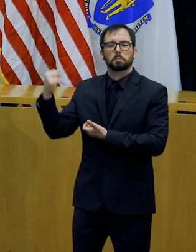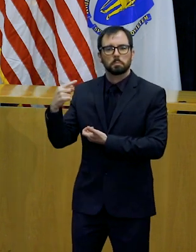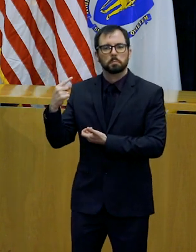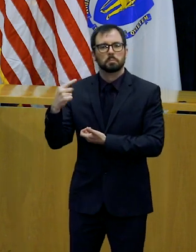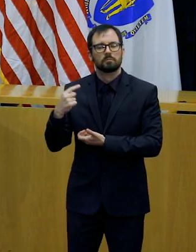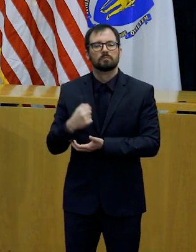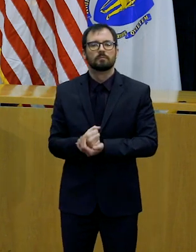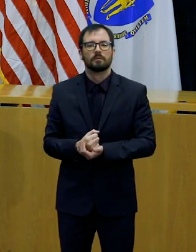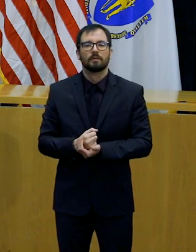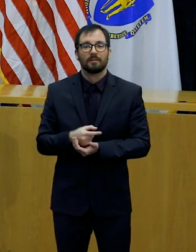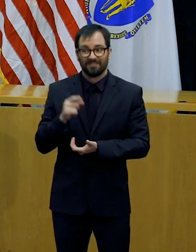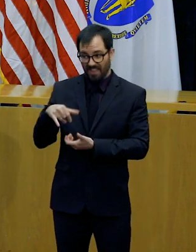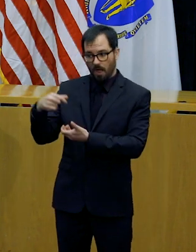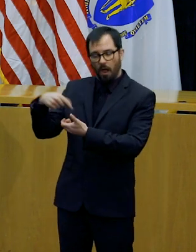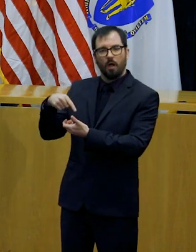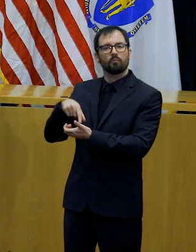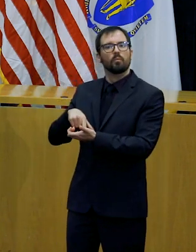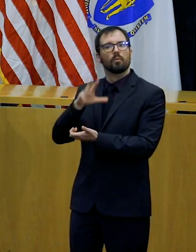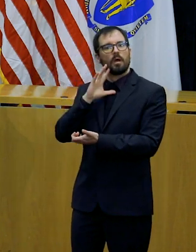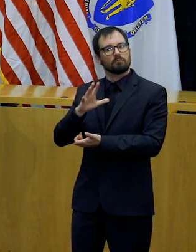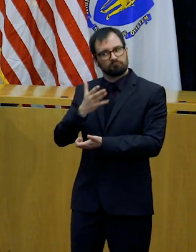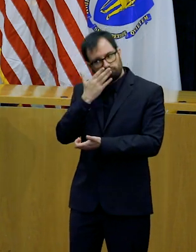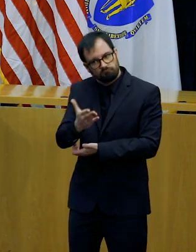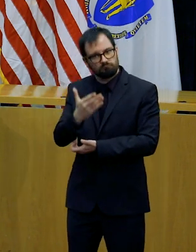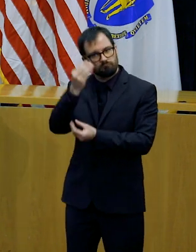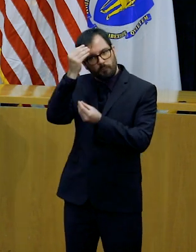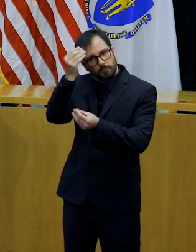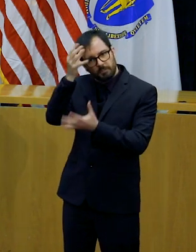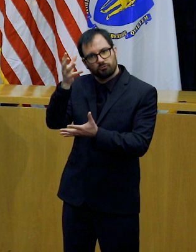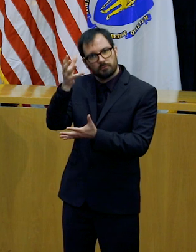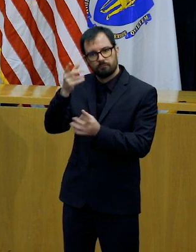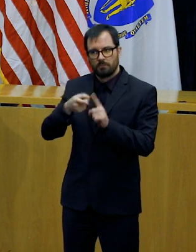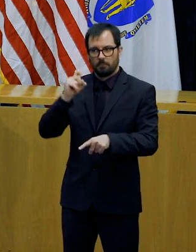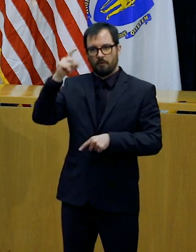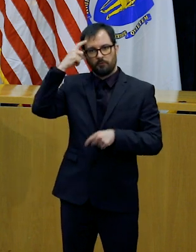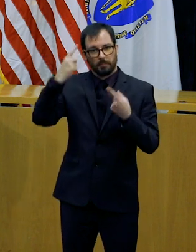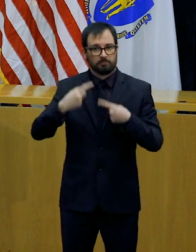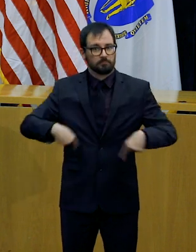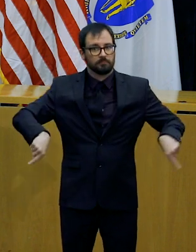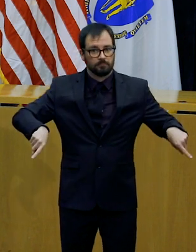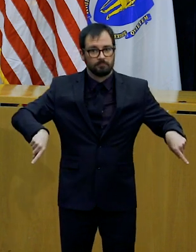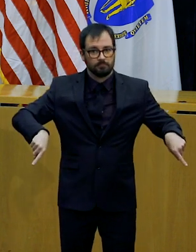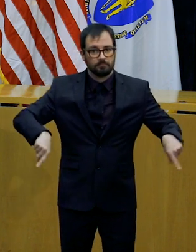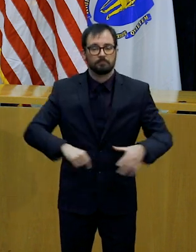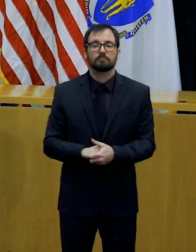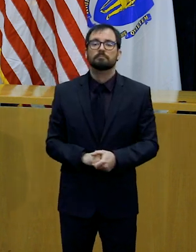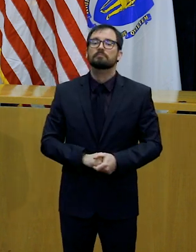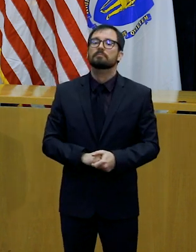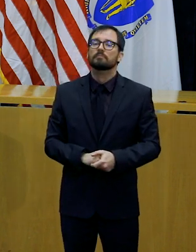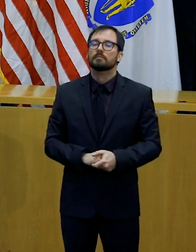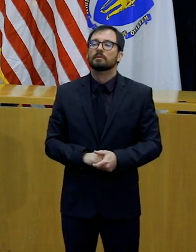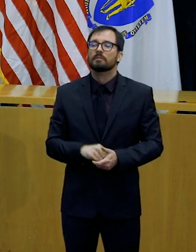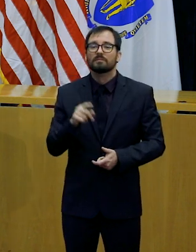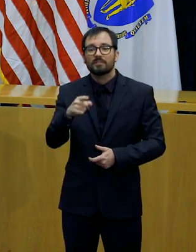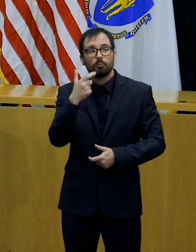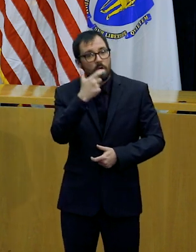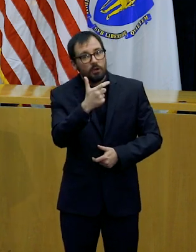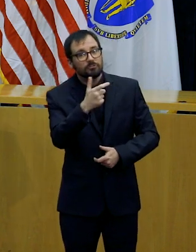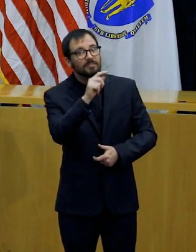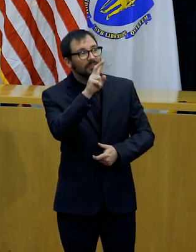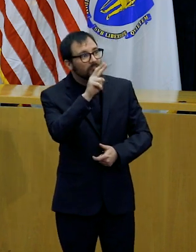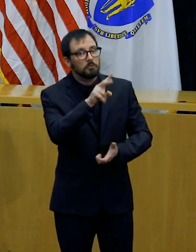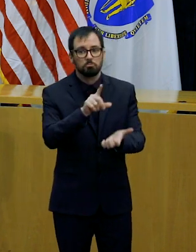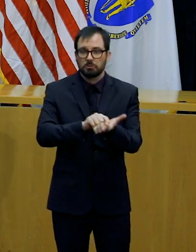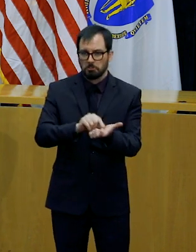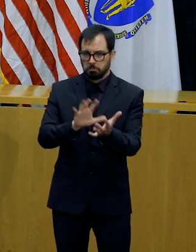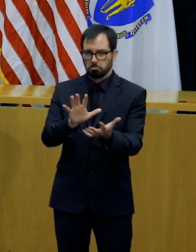with the Commonwealth's government, and to hear the latest announcement from trusted sources. It may also provide some relief from